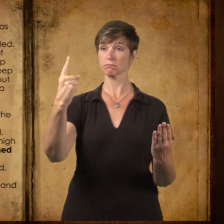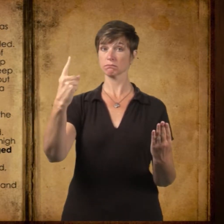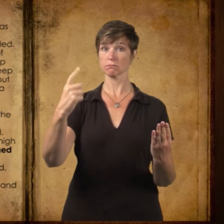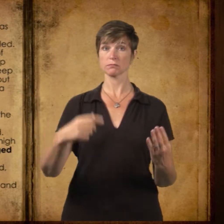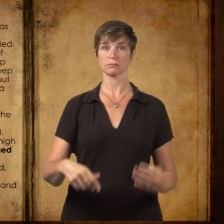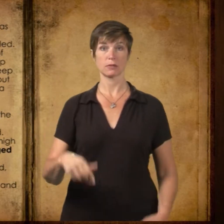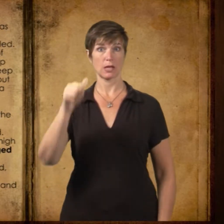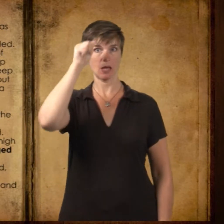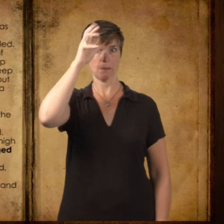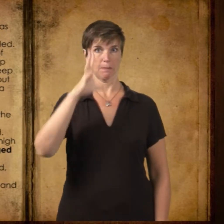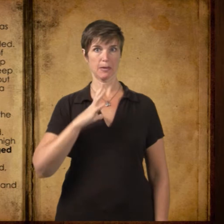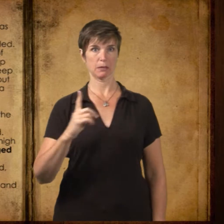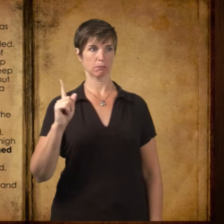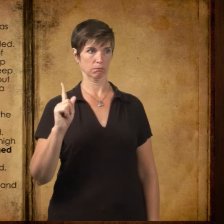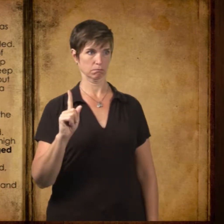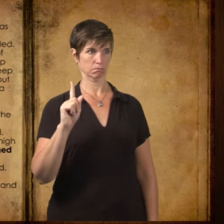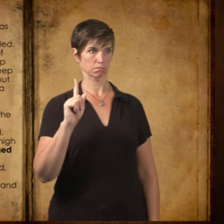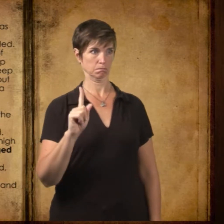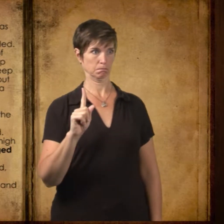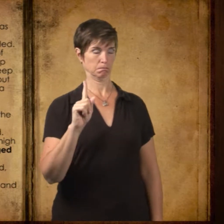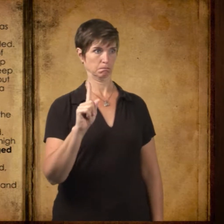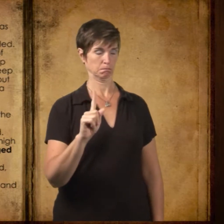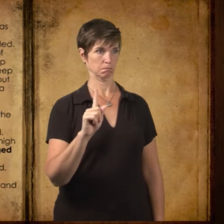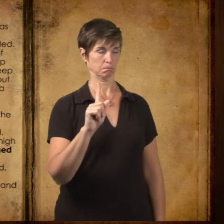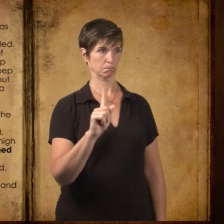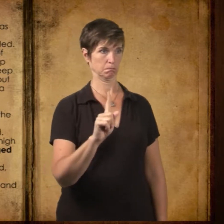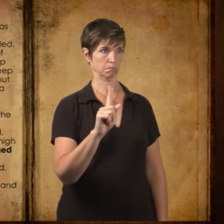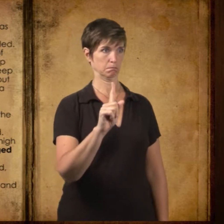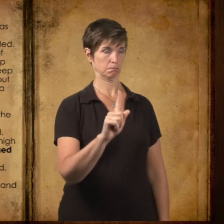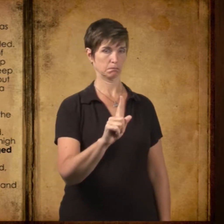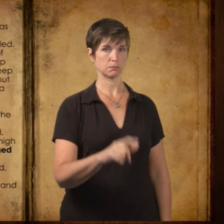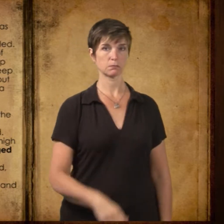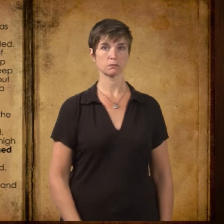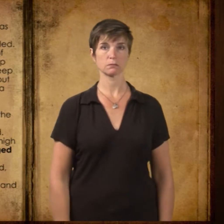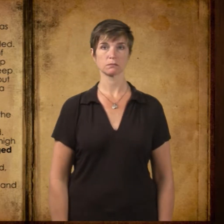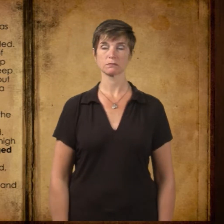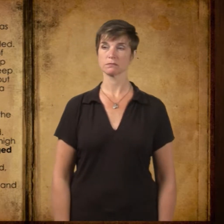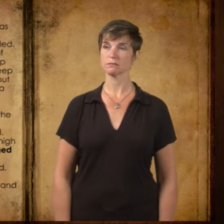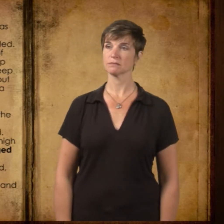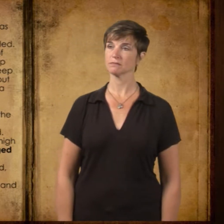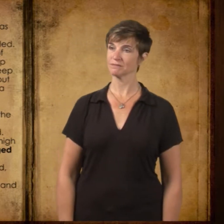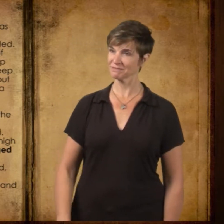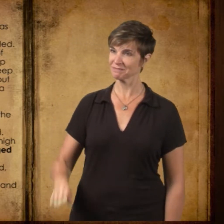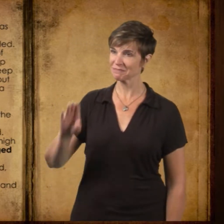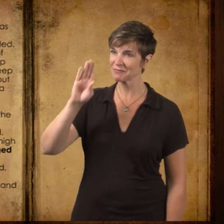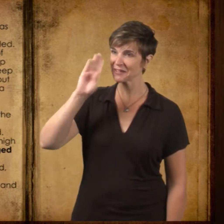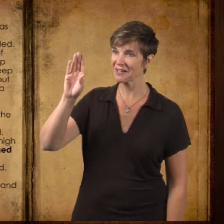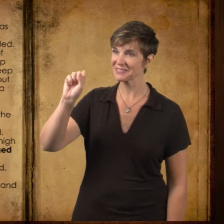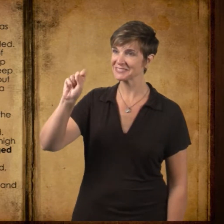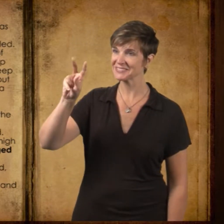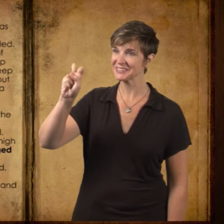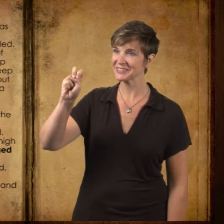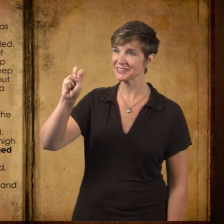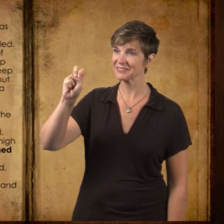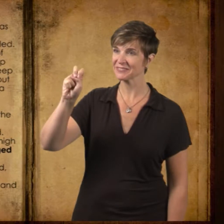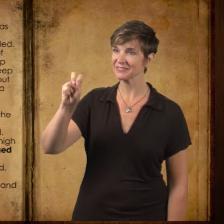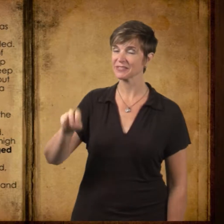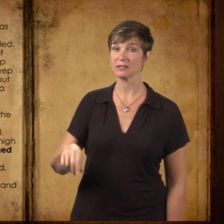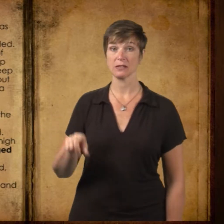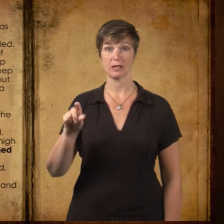A man disengaged himself from the crowd and came forward. Hi, Steve, Mr. Summers said and Mr.